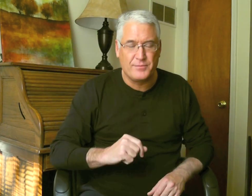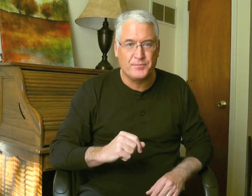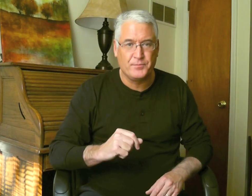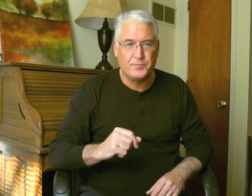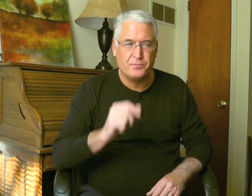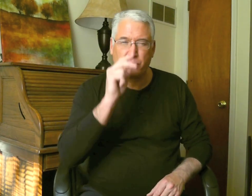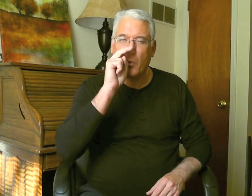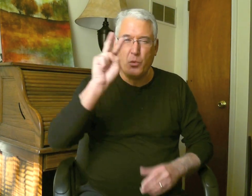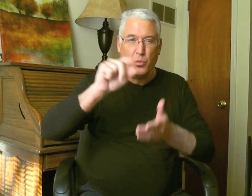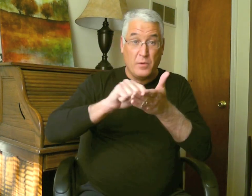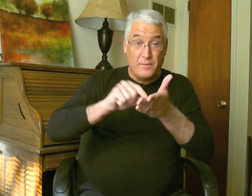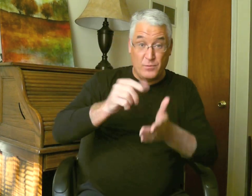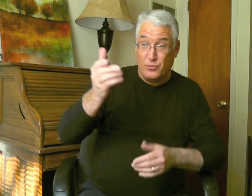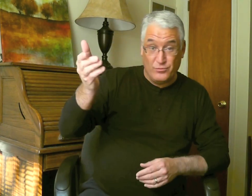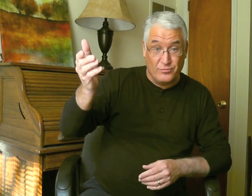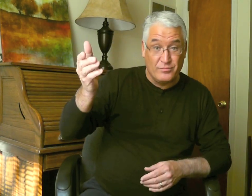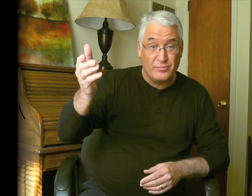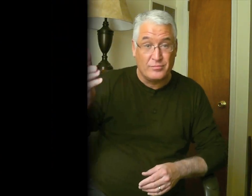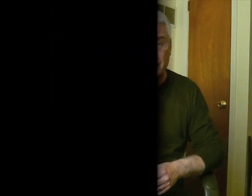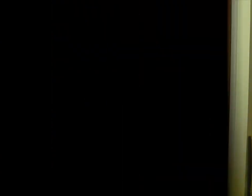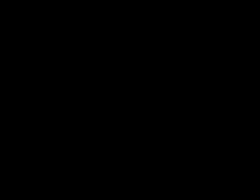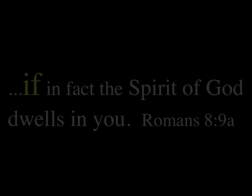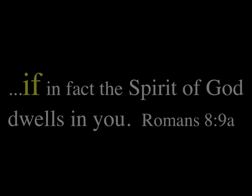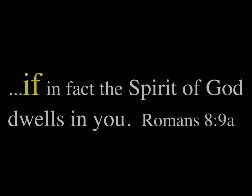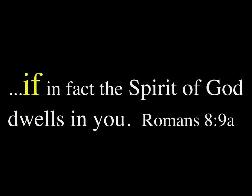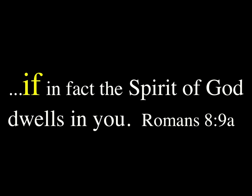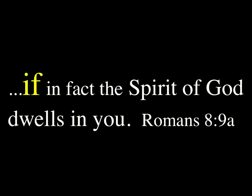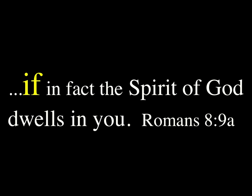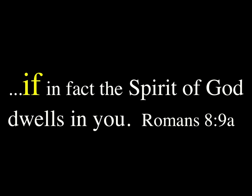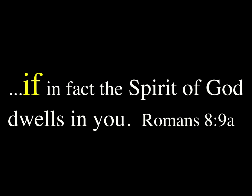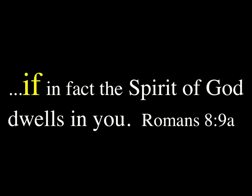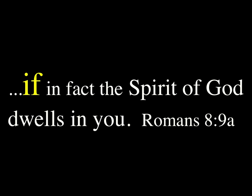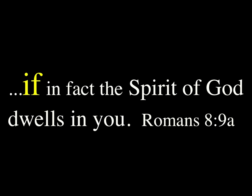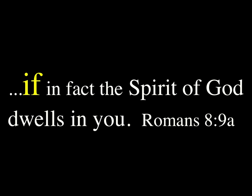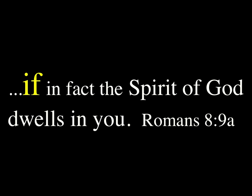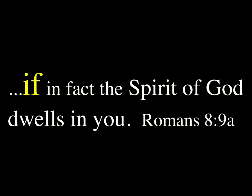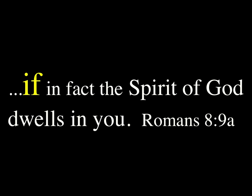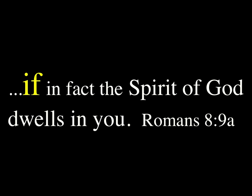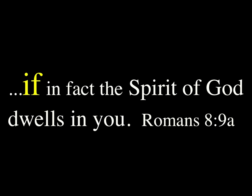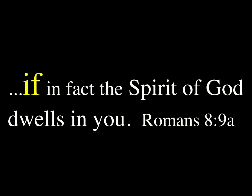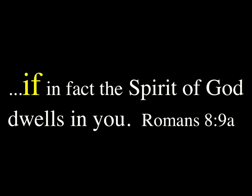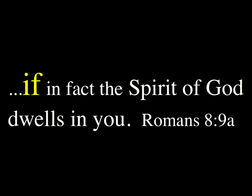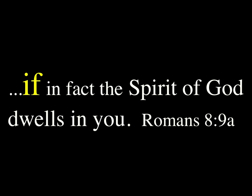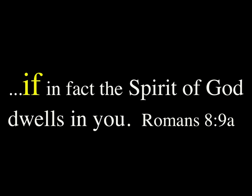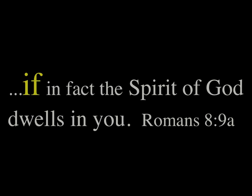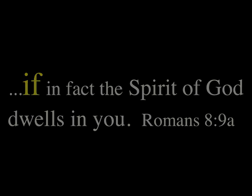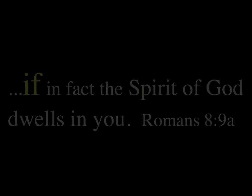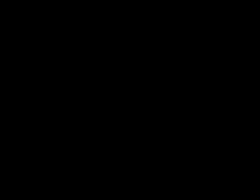understand this word. Let's look at the verse. IF, in fact, the Spirit of God dwells in you.